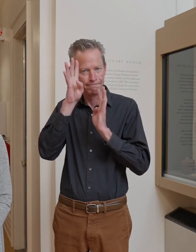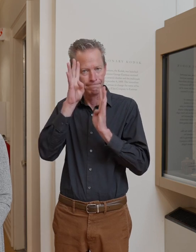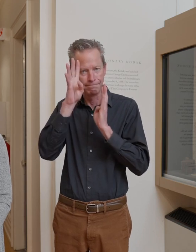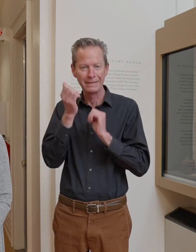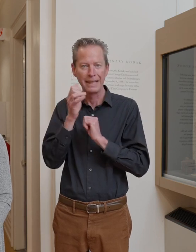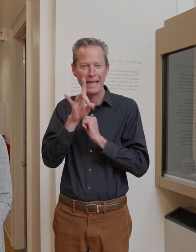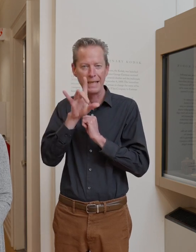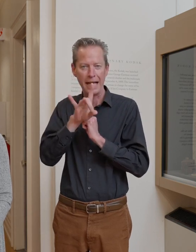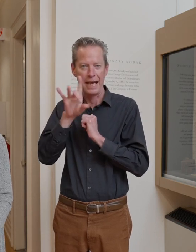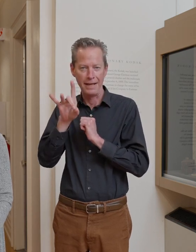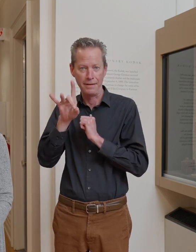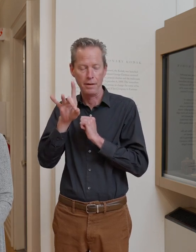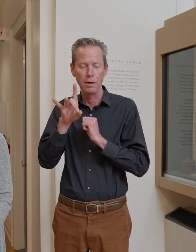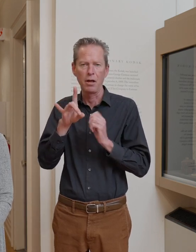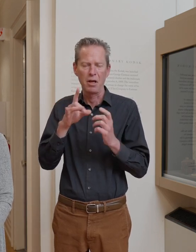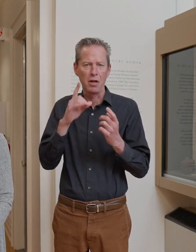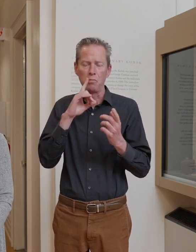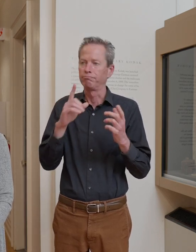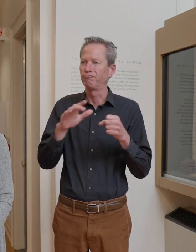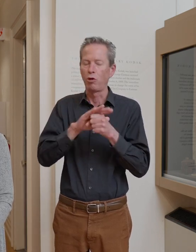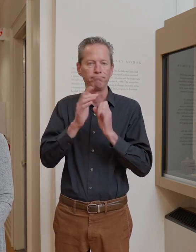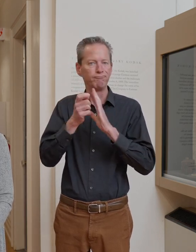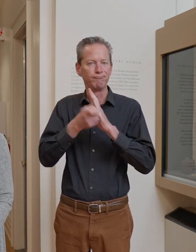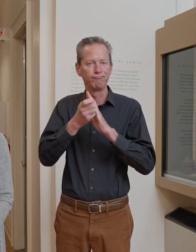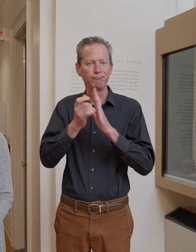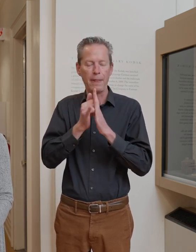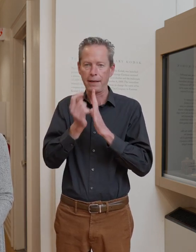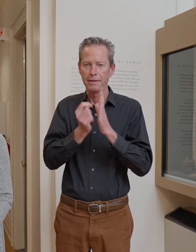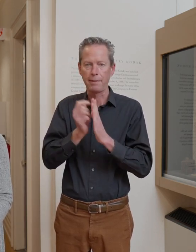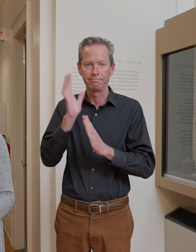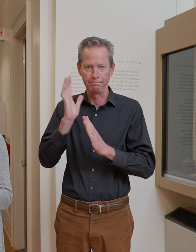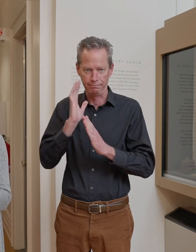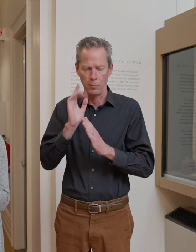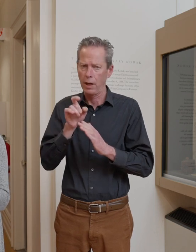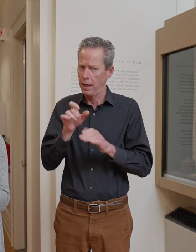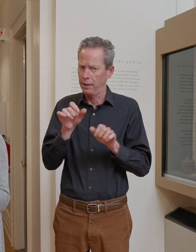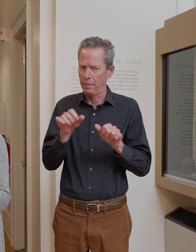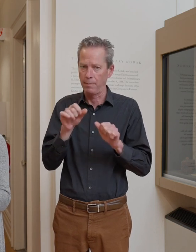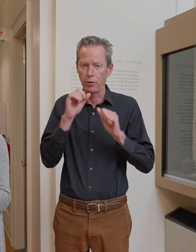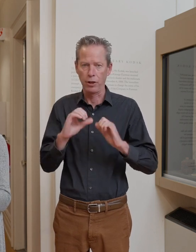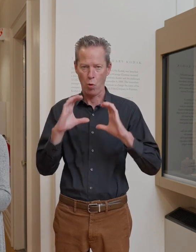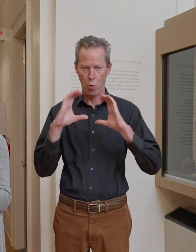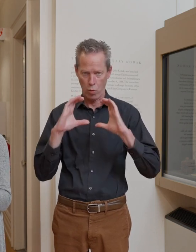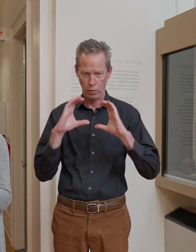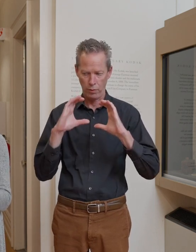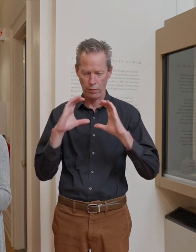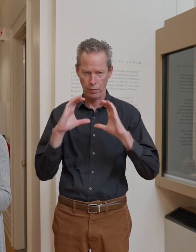It was considered totally automatic at the time. You had to be able to just hold the camera up, sort of breast high,